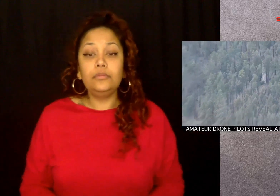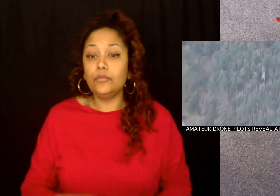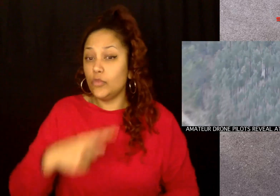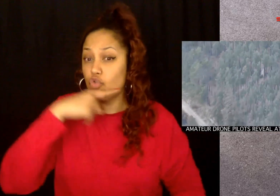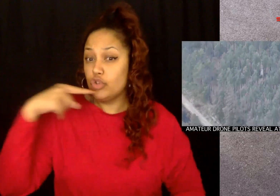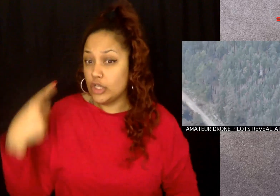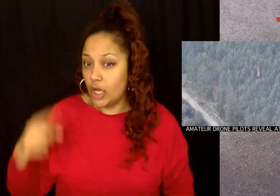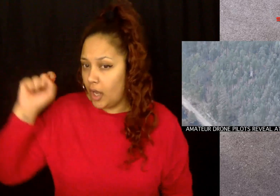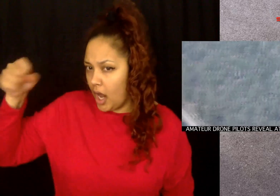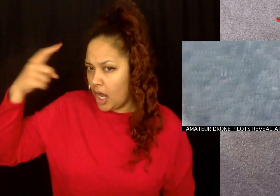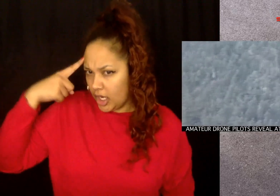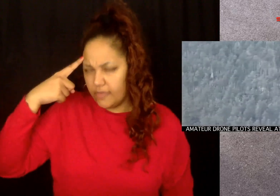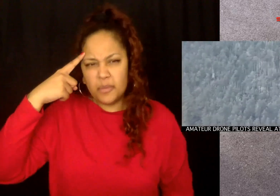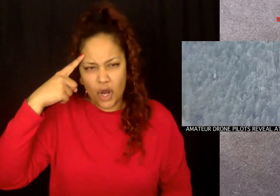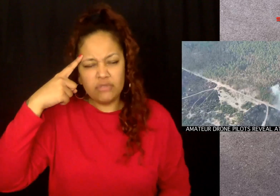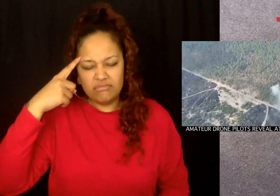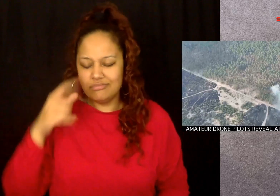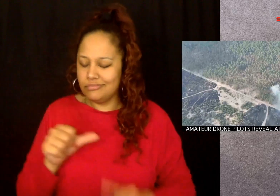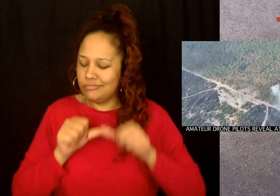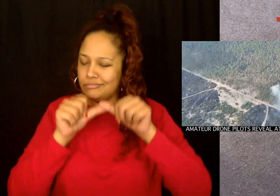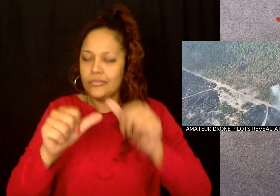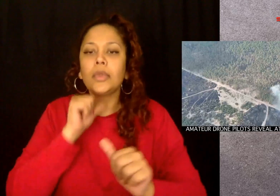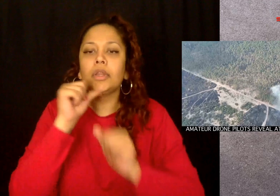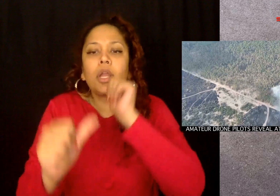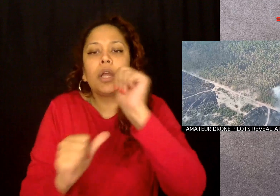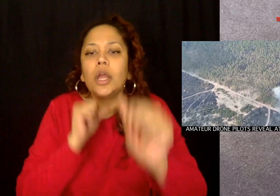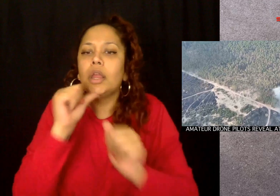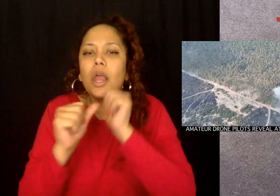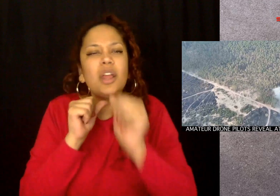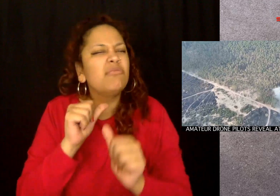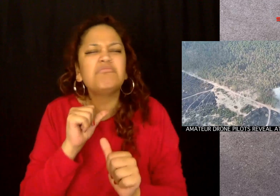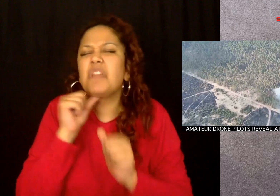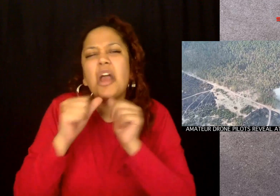The Russian government continues to deny targeting civilians.